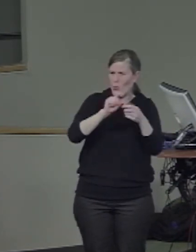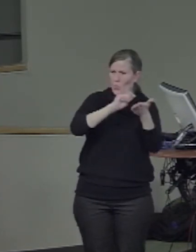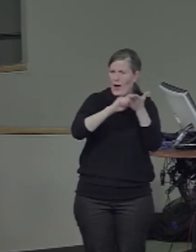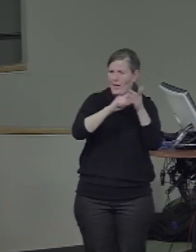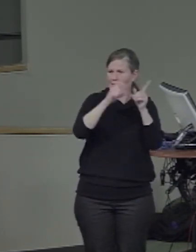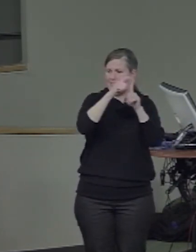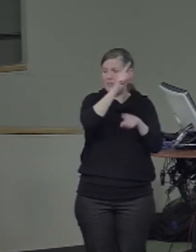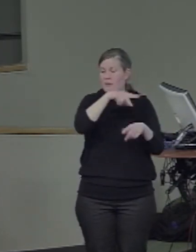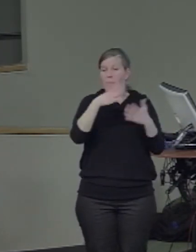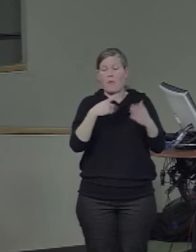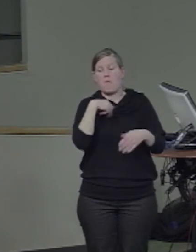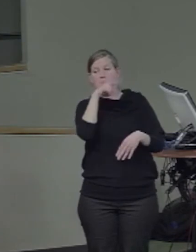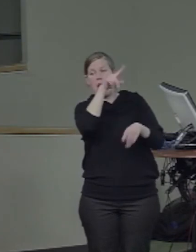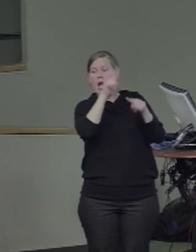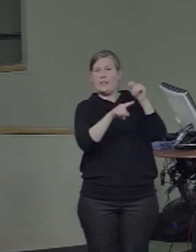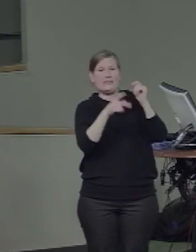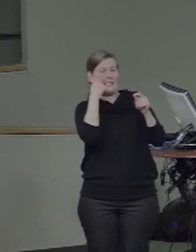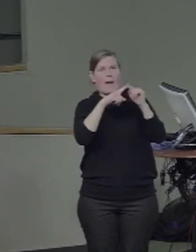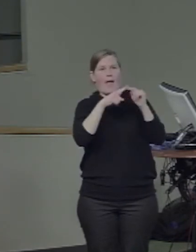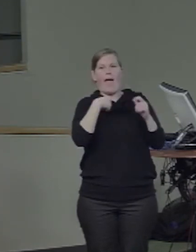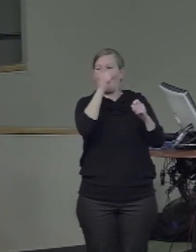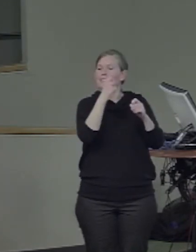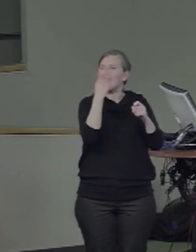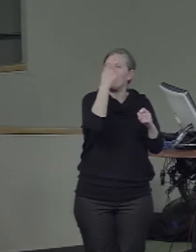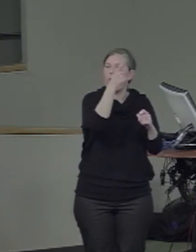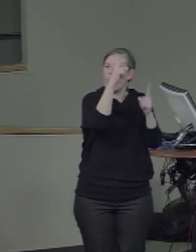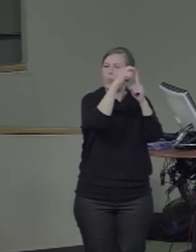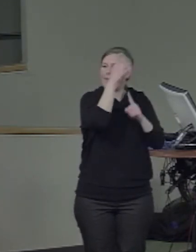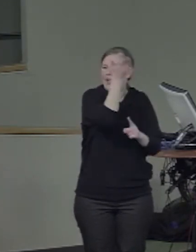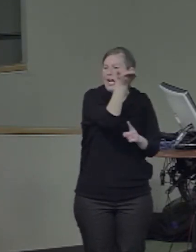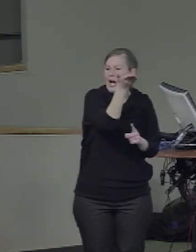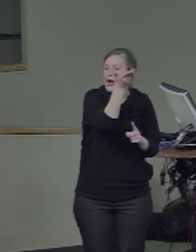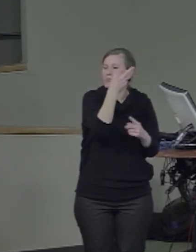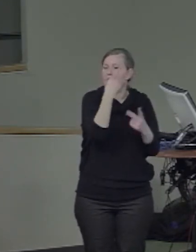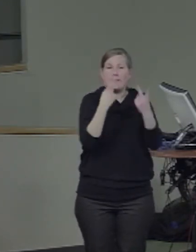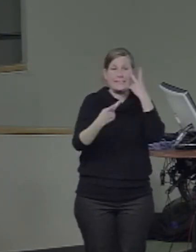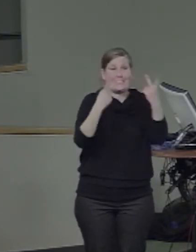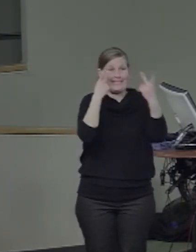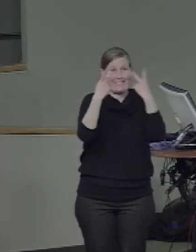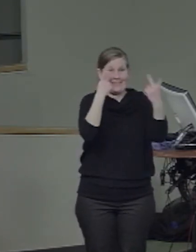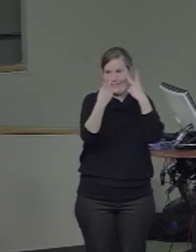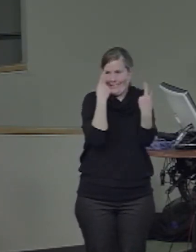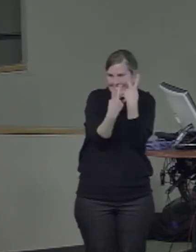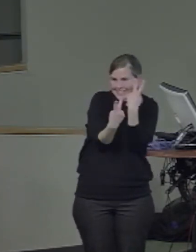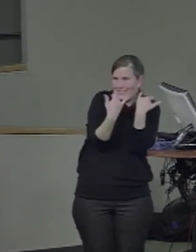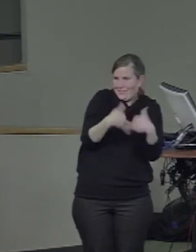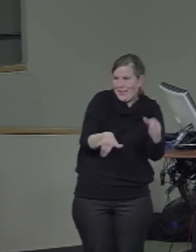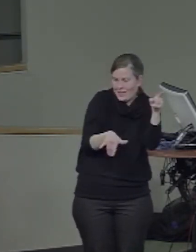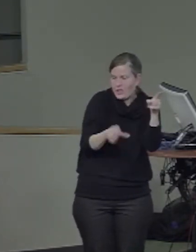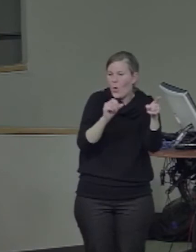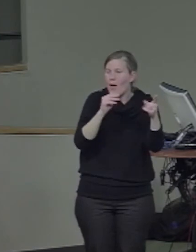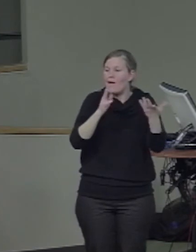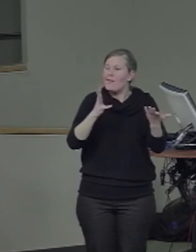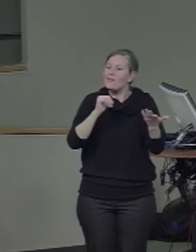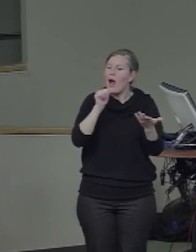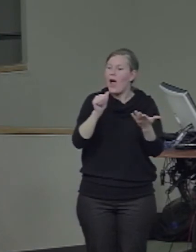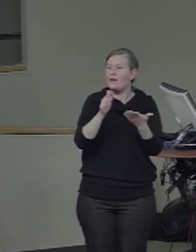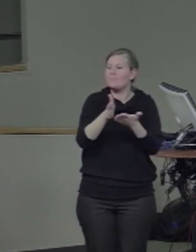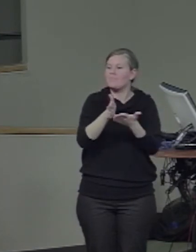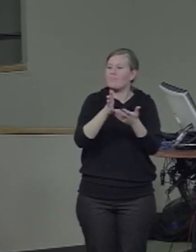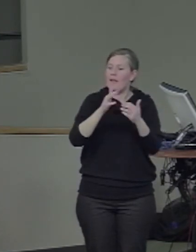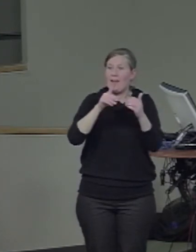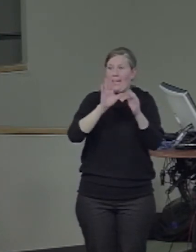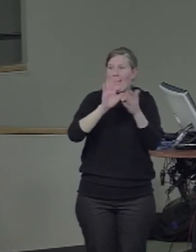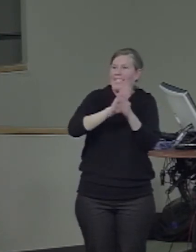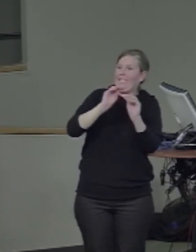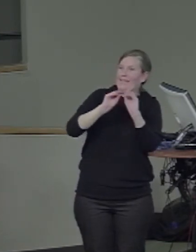words often. And so it's not quite as extreme. So we've also